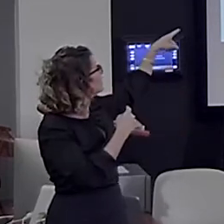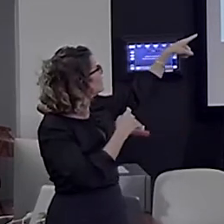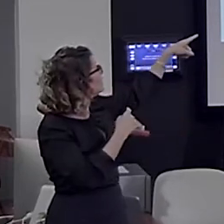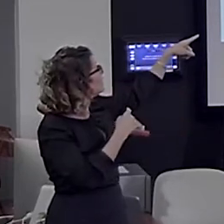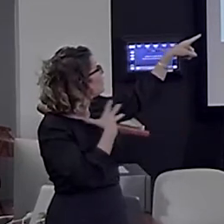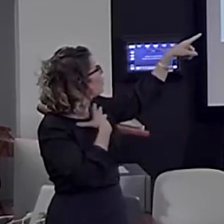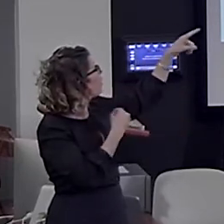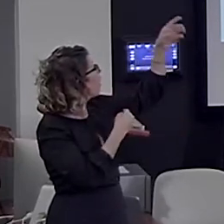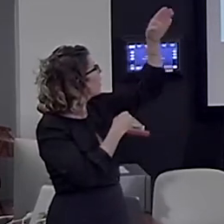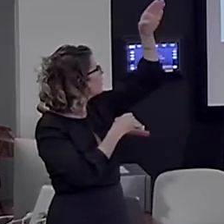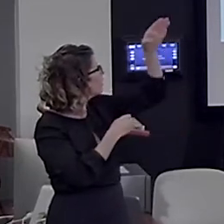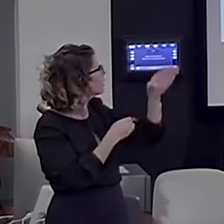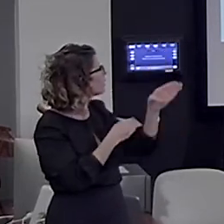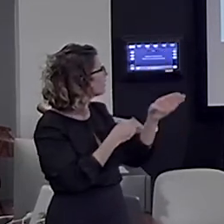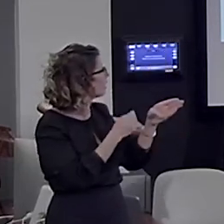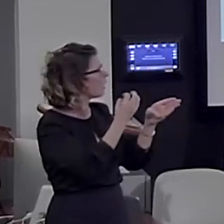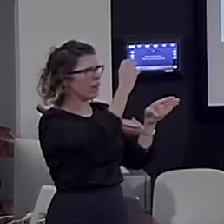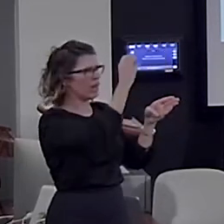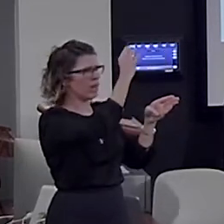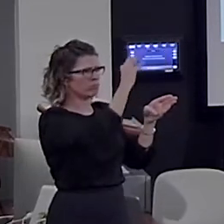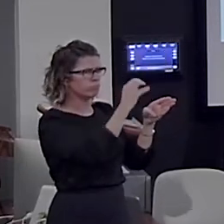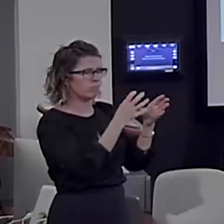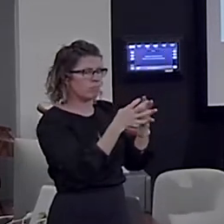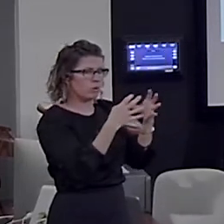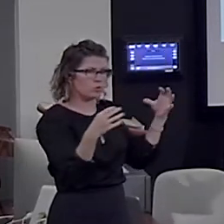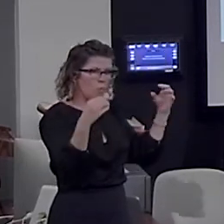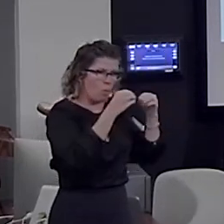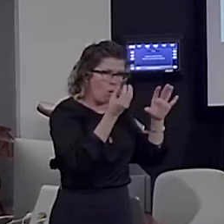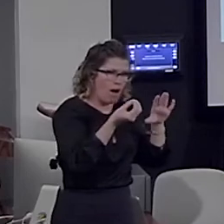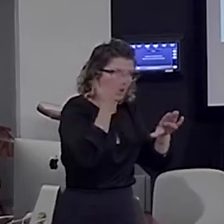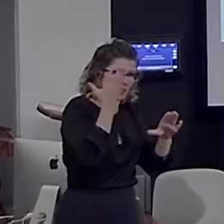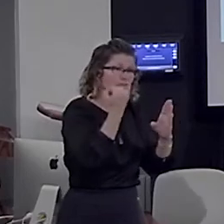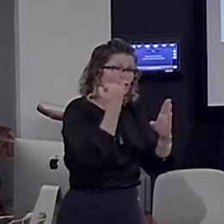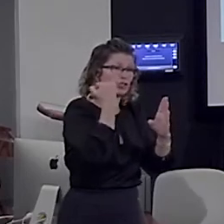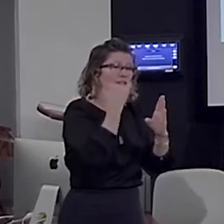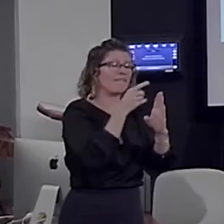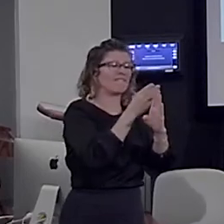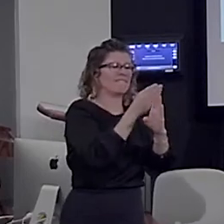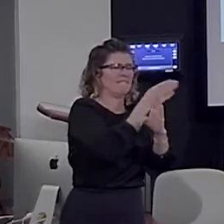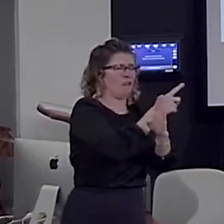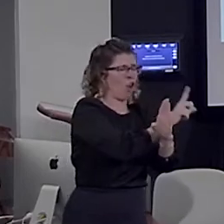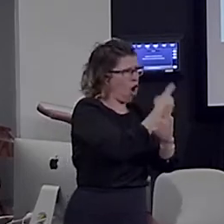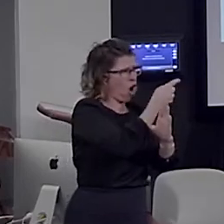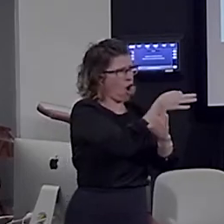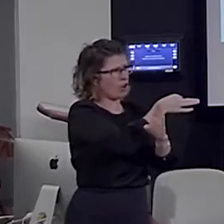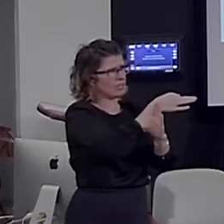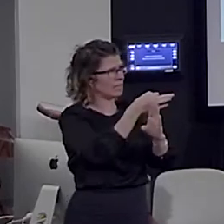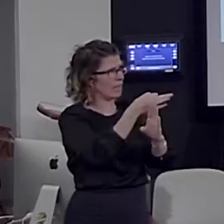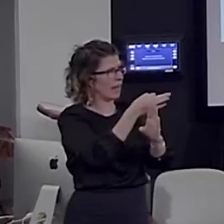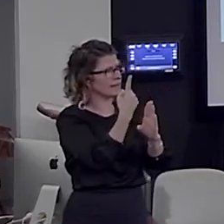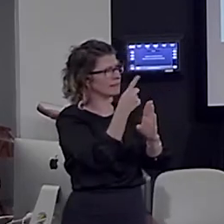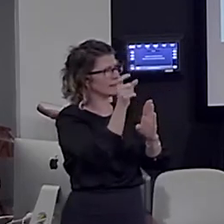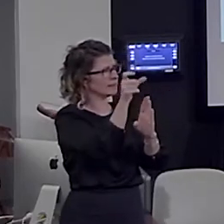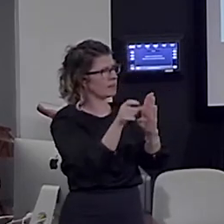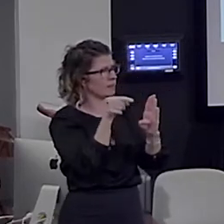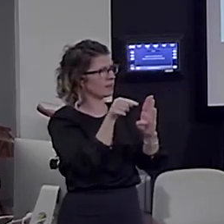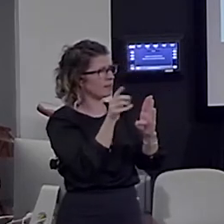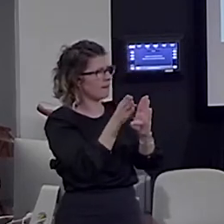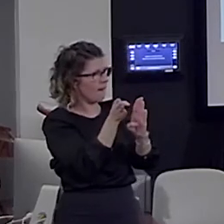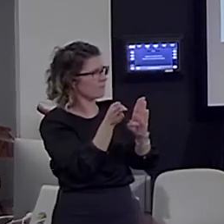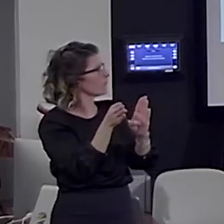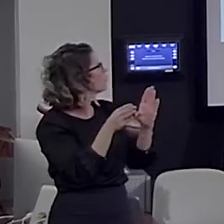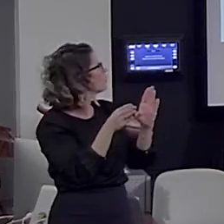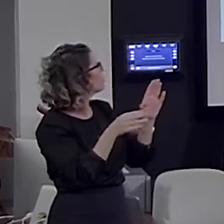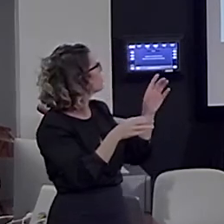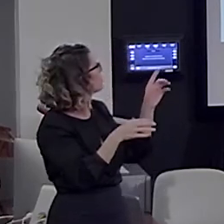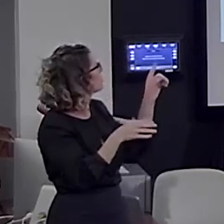there's much more activation when there was a long sentence before it. So, there was something building up before it. And we can map